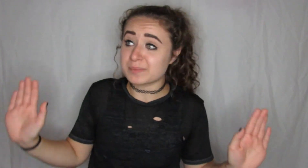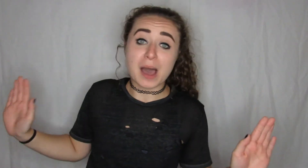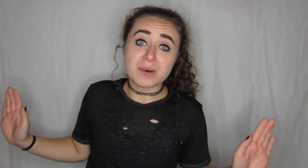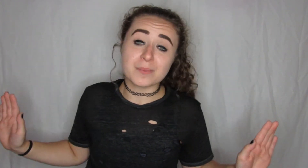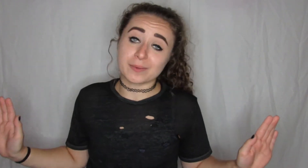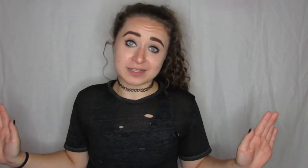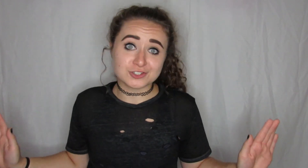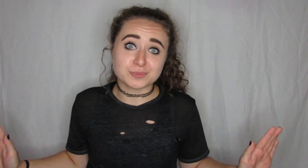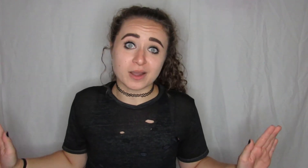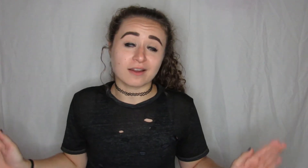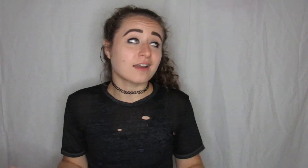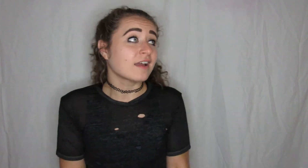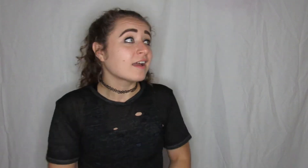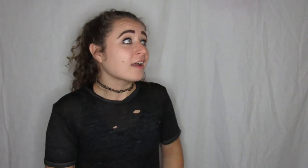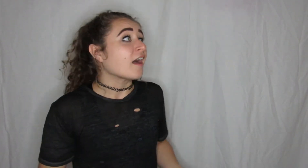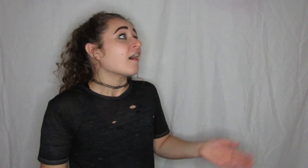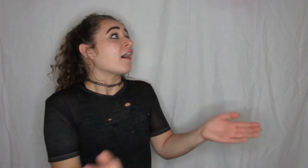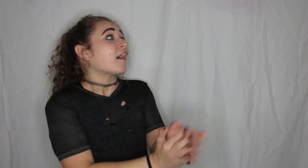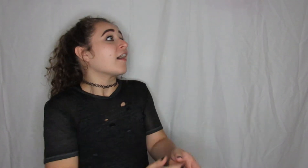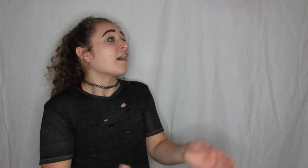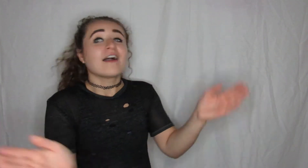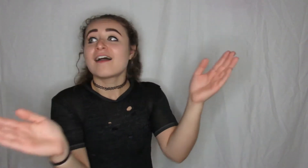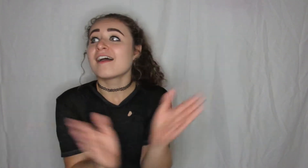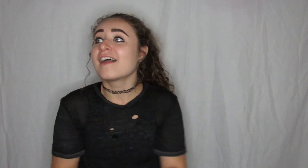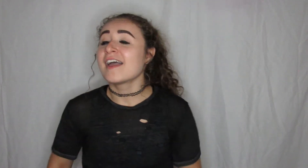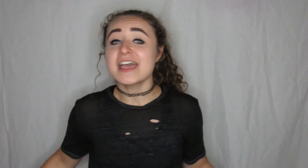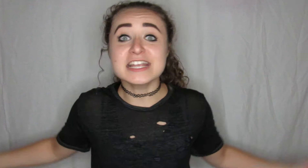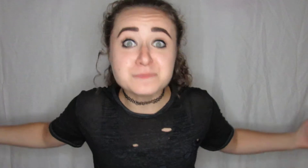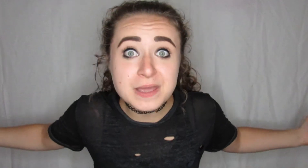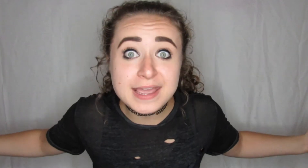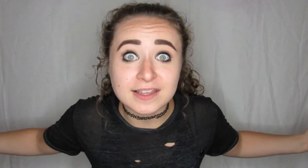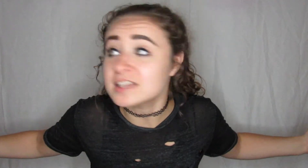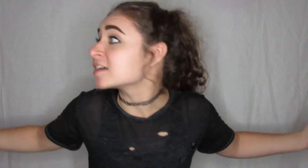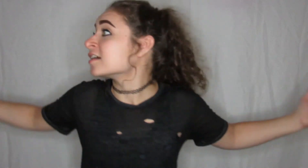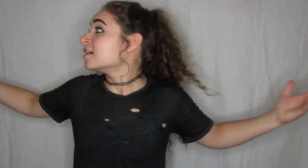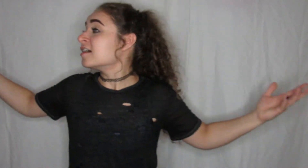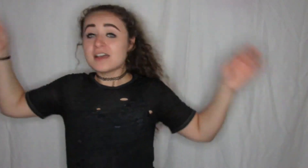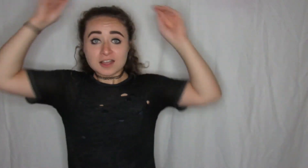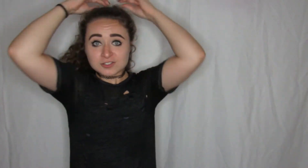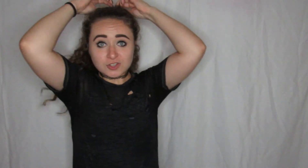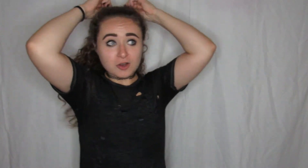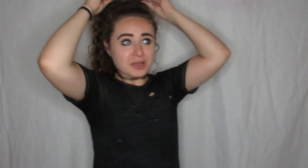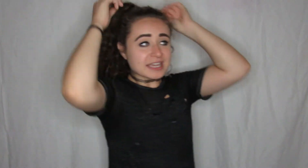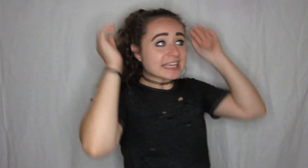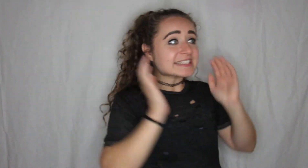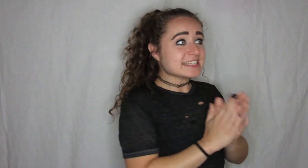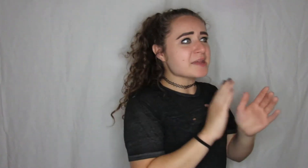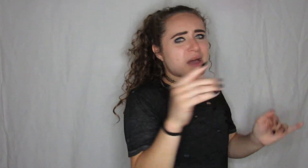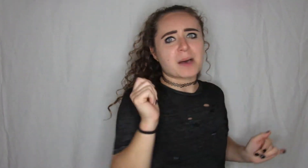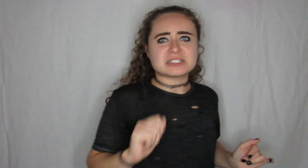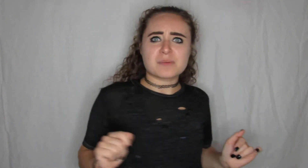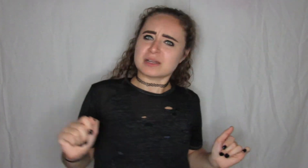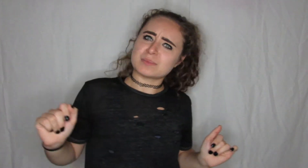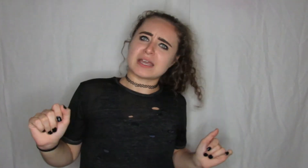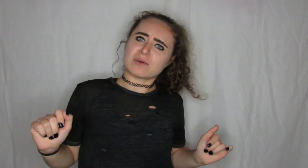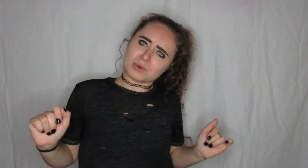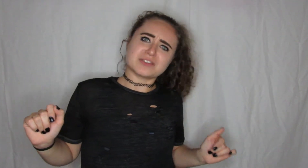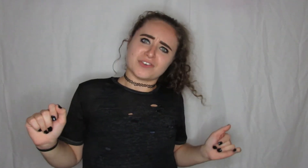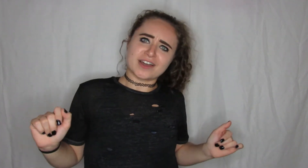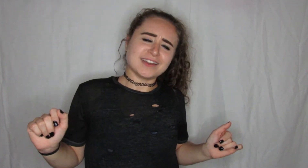to pop up in my search bar it's Pete so his name pops up and I'm like what the fuck